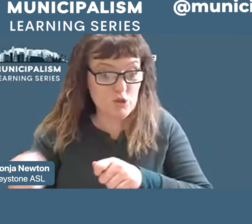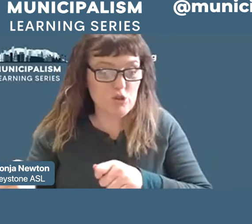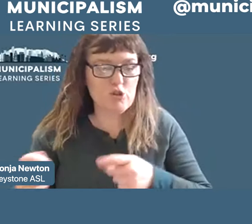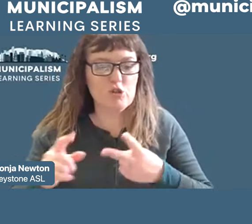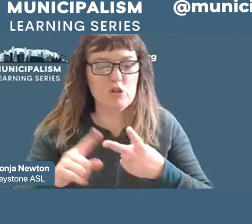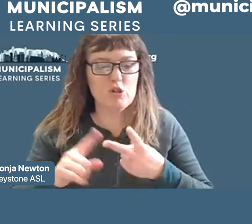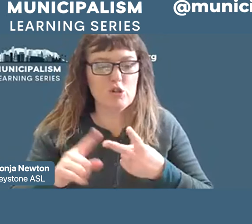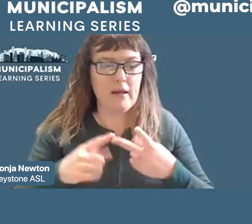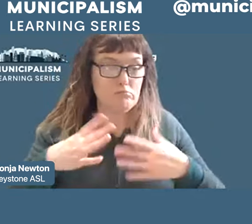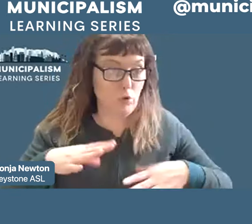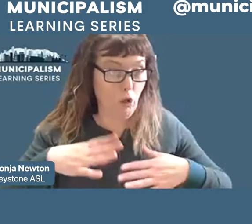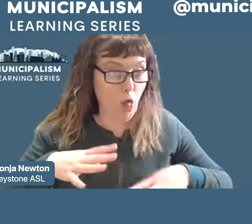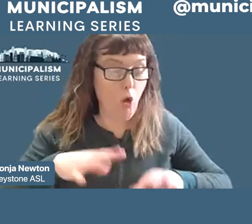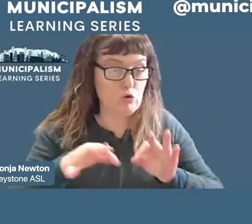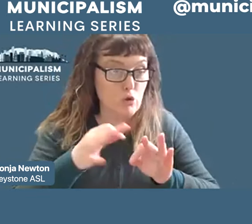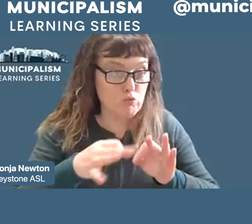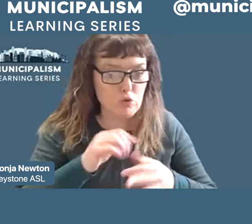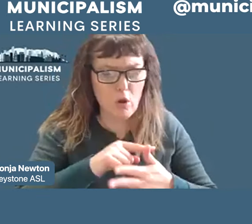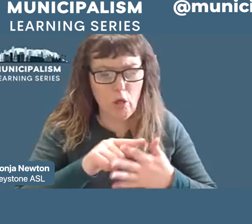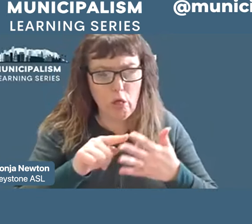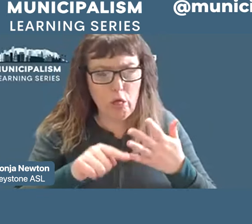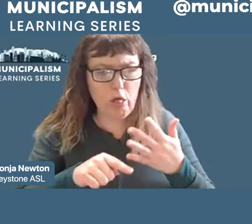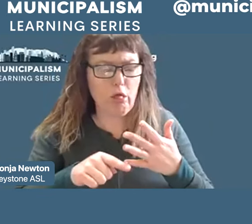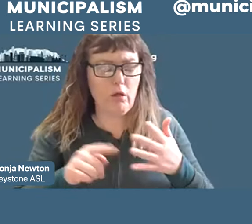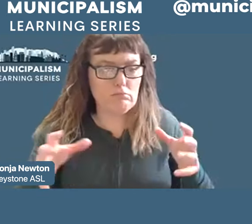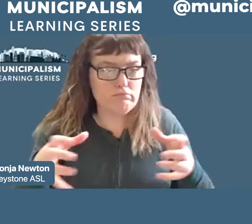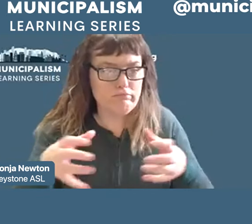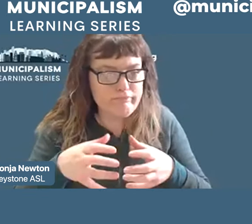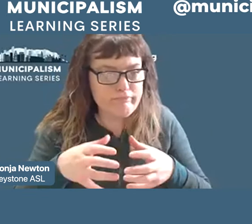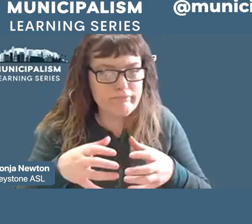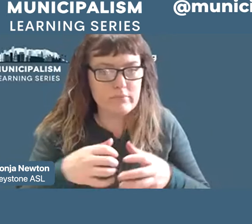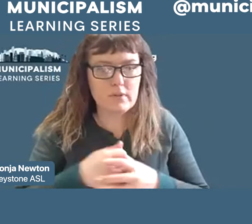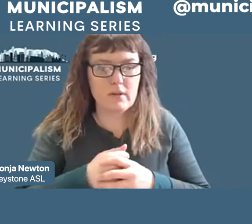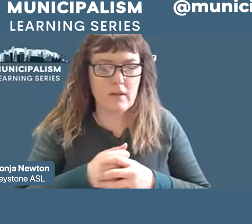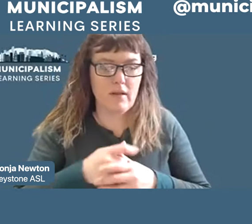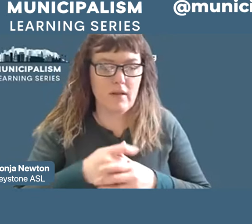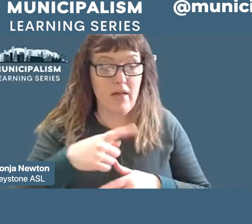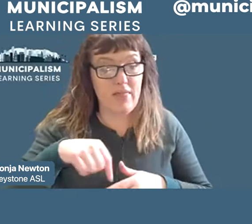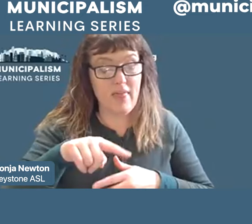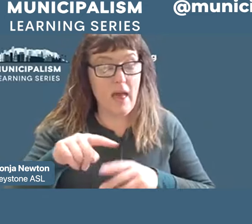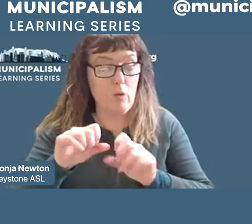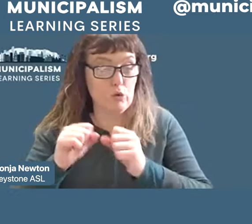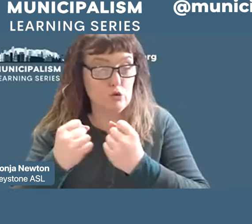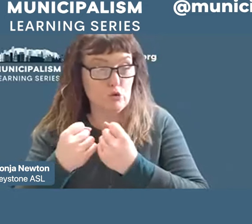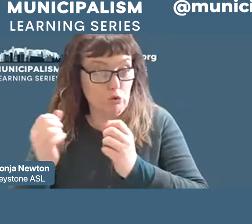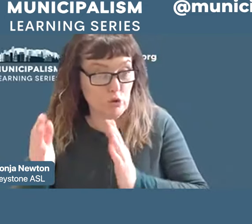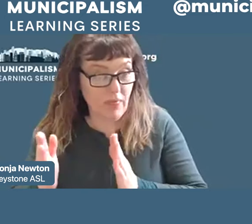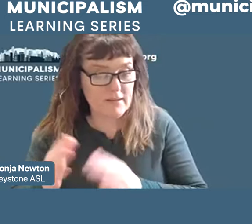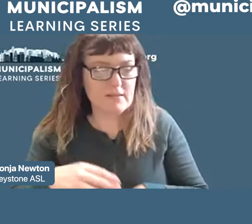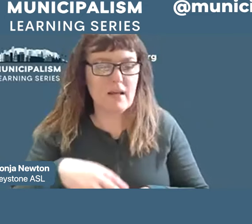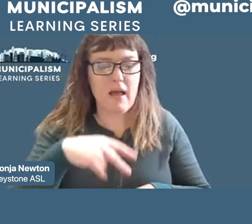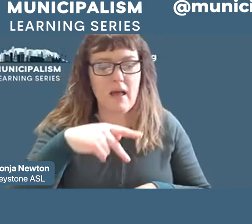City Council in England. They were socialists, but they were also pragmatists. As Jowett put it in